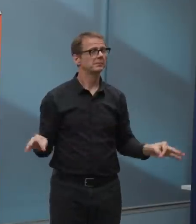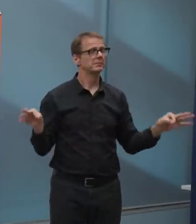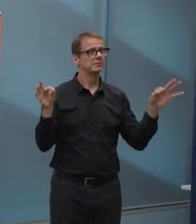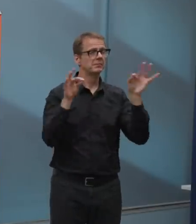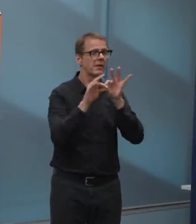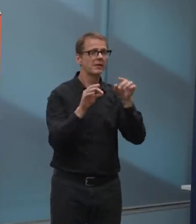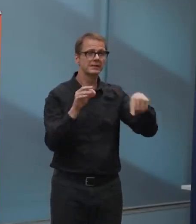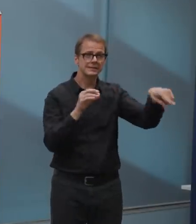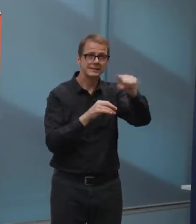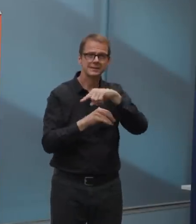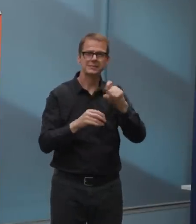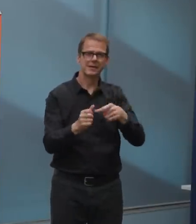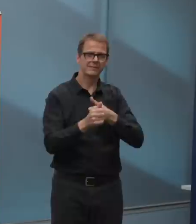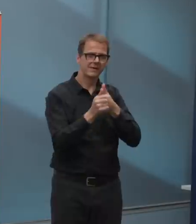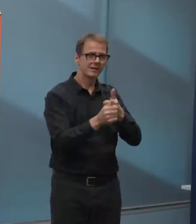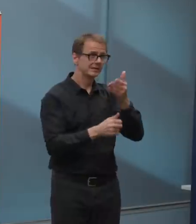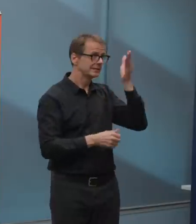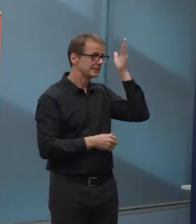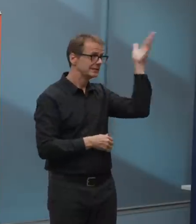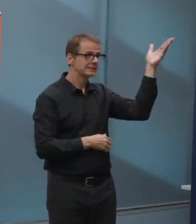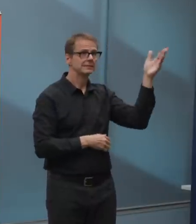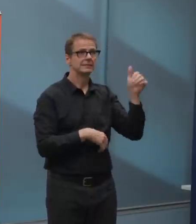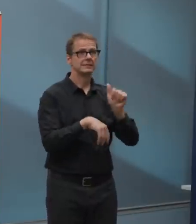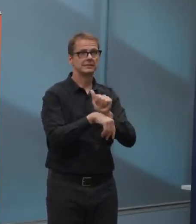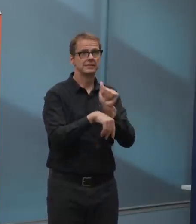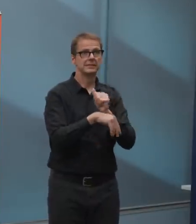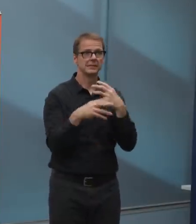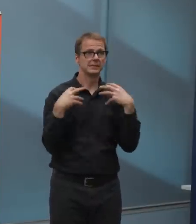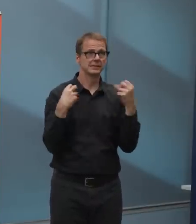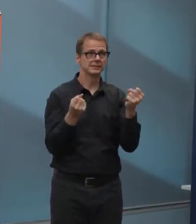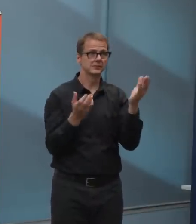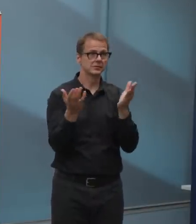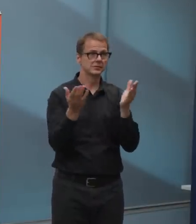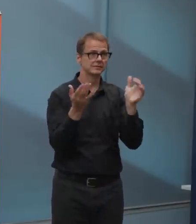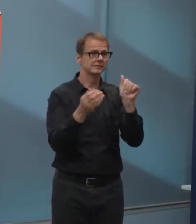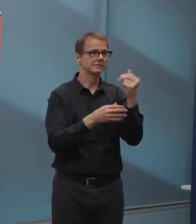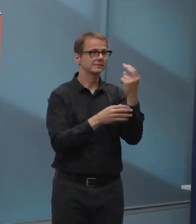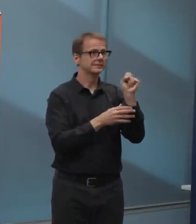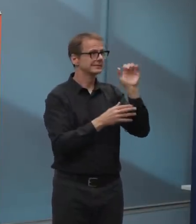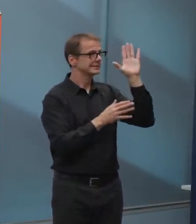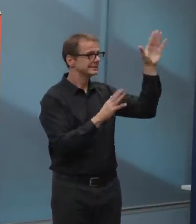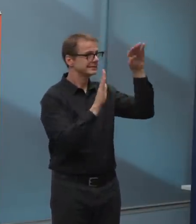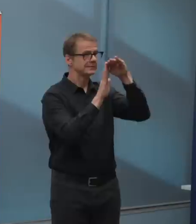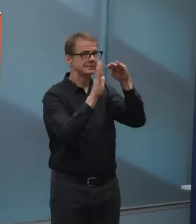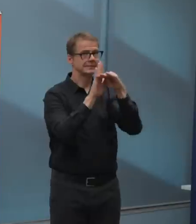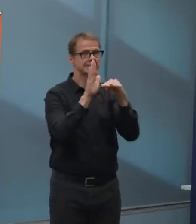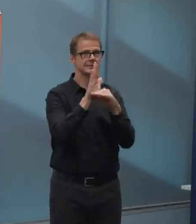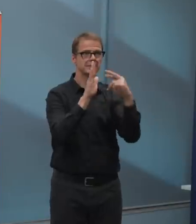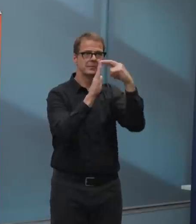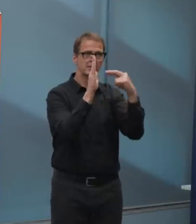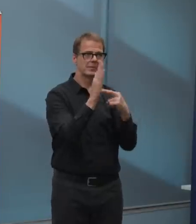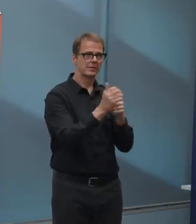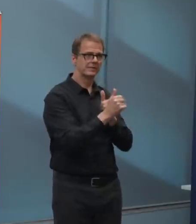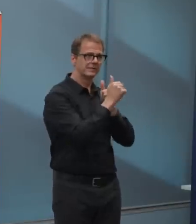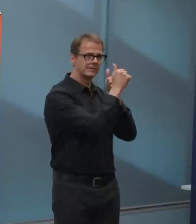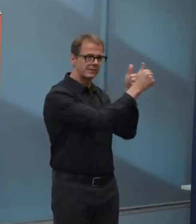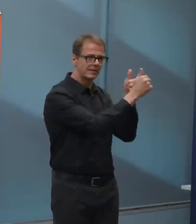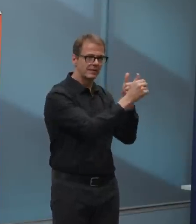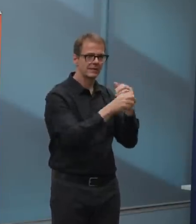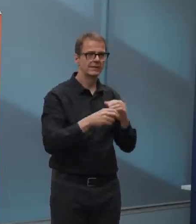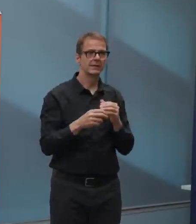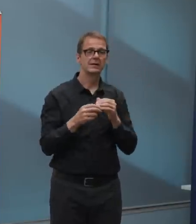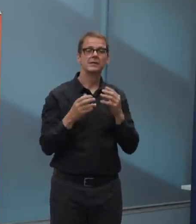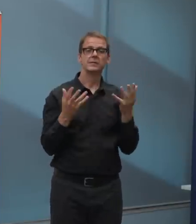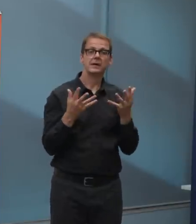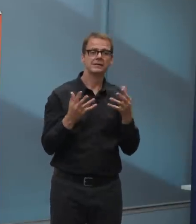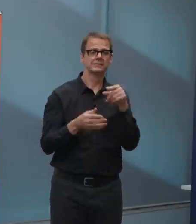which are the guidelines that will be in place. The reopening applies to playgrounds and outdoor fitness parks, which include 450